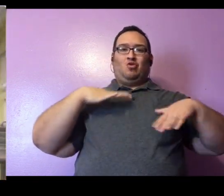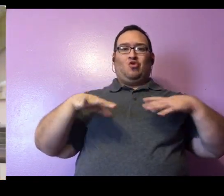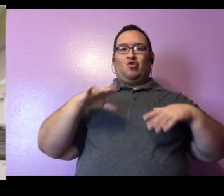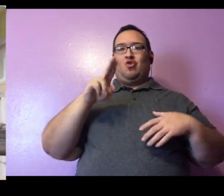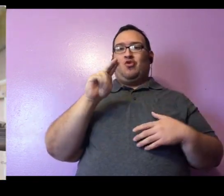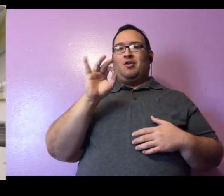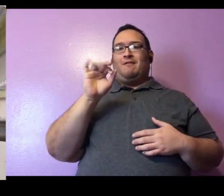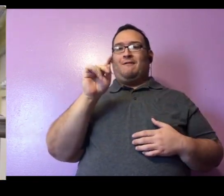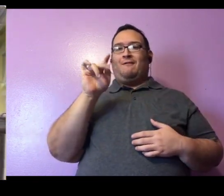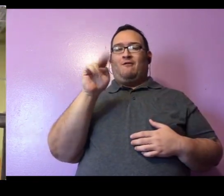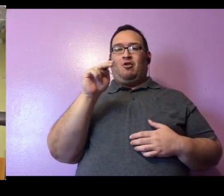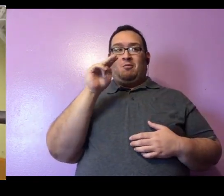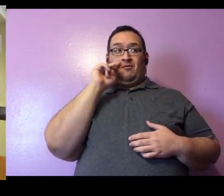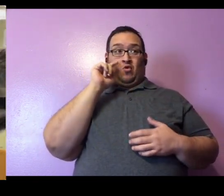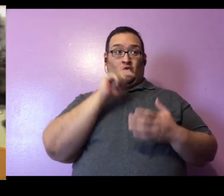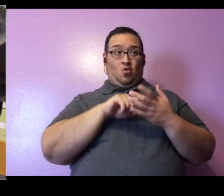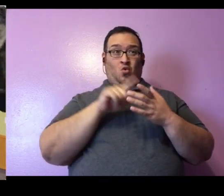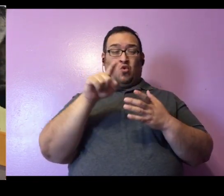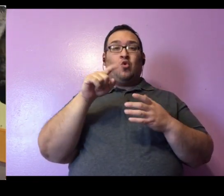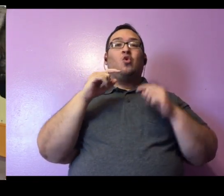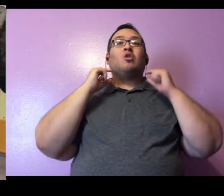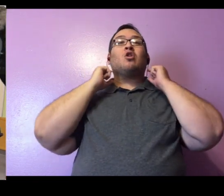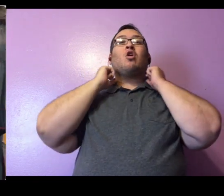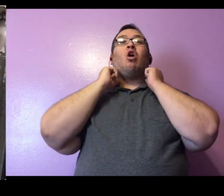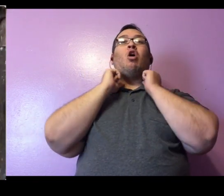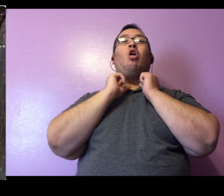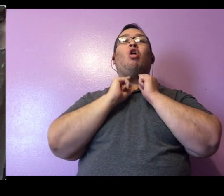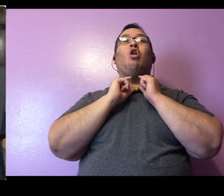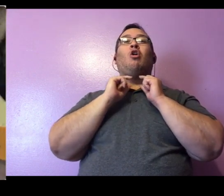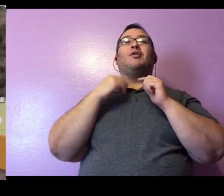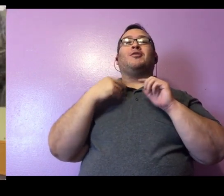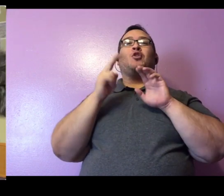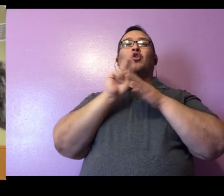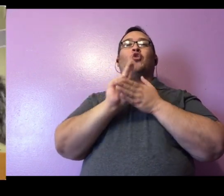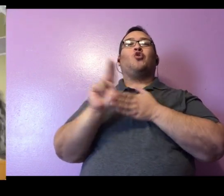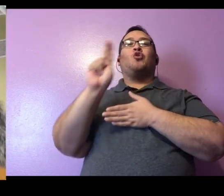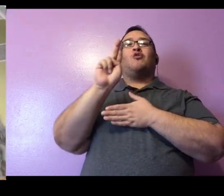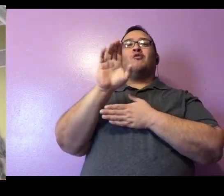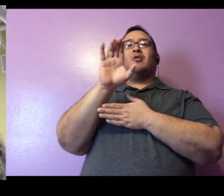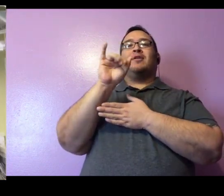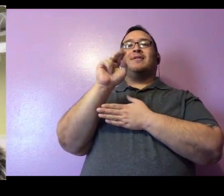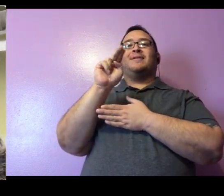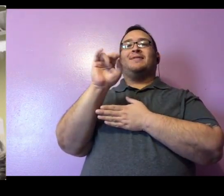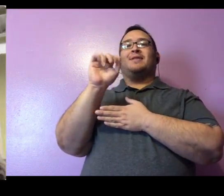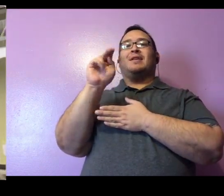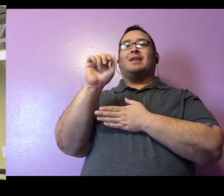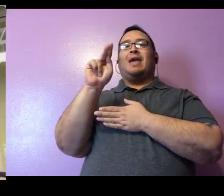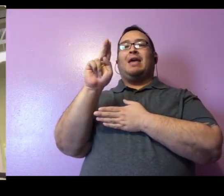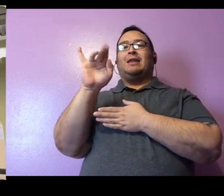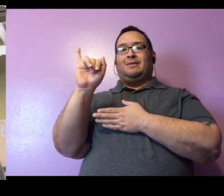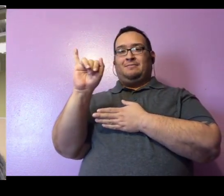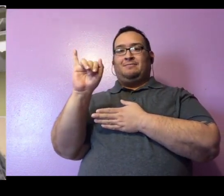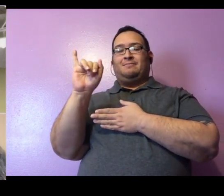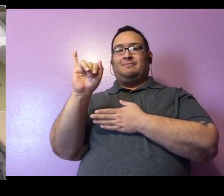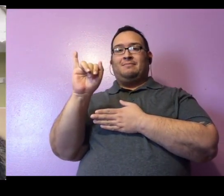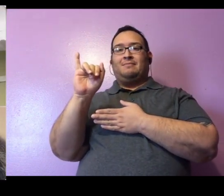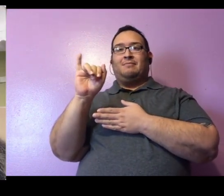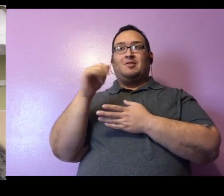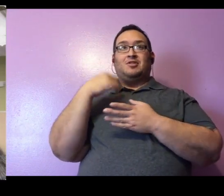guys might notice if you look really closely at Lucille's collar. She's wearing a University of Cincinnati bearcat collar. And there was a bearcat